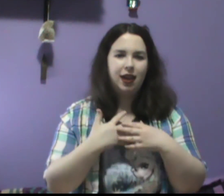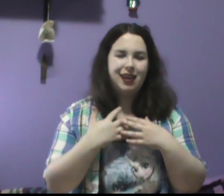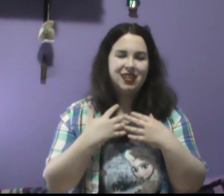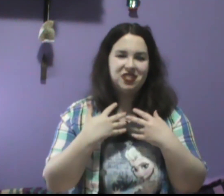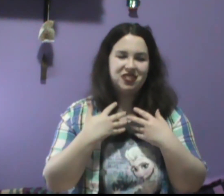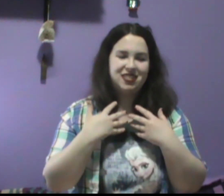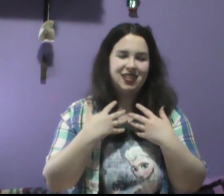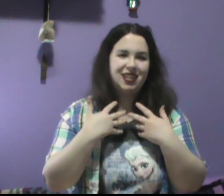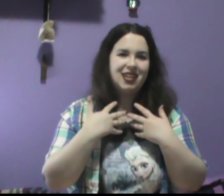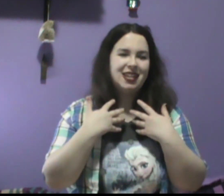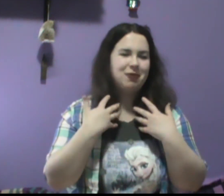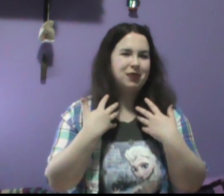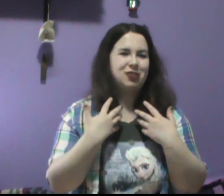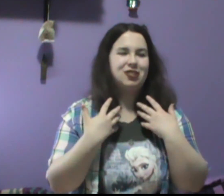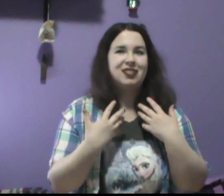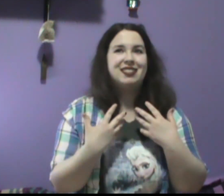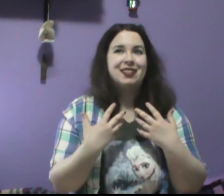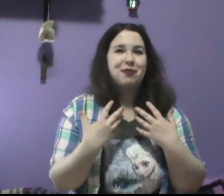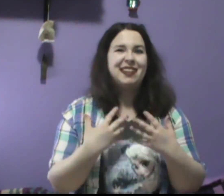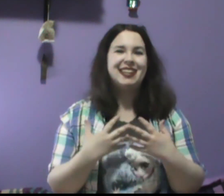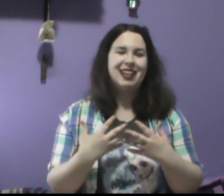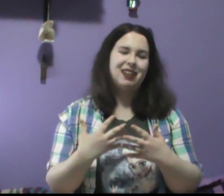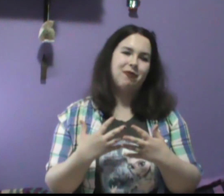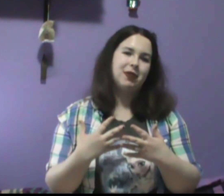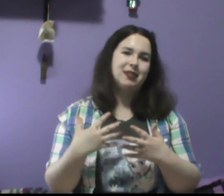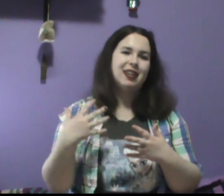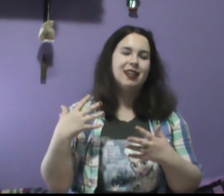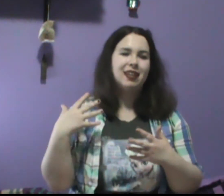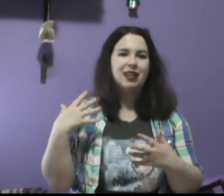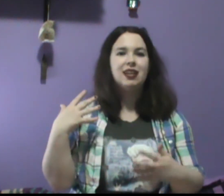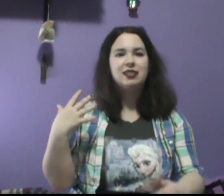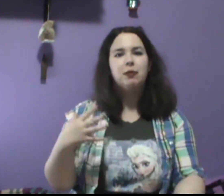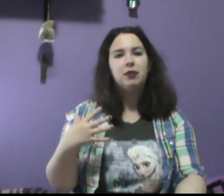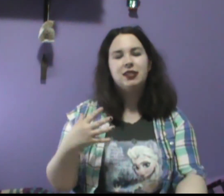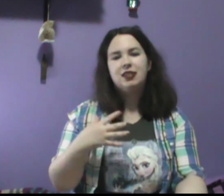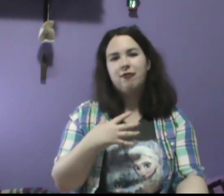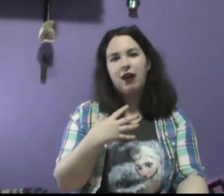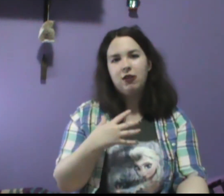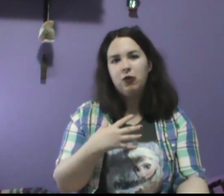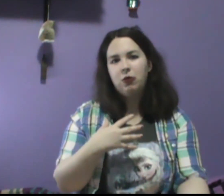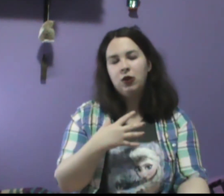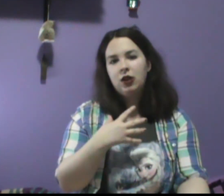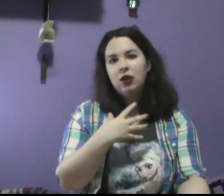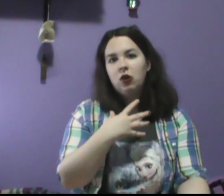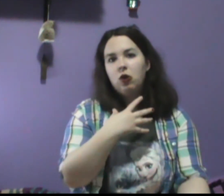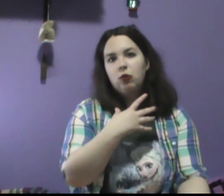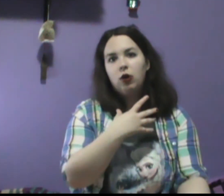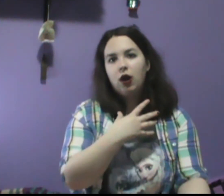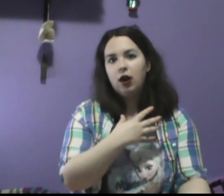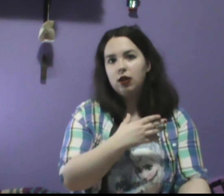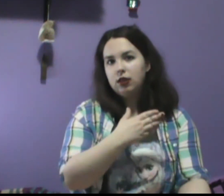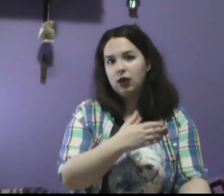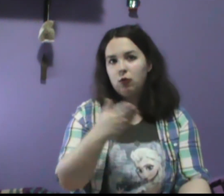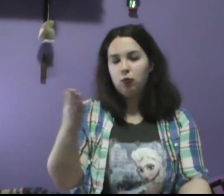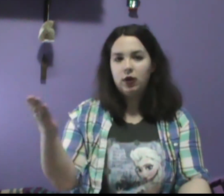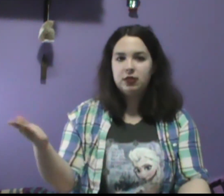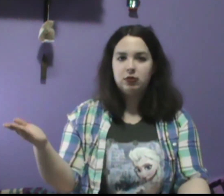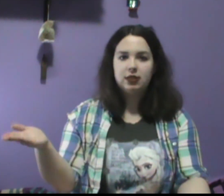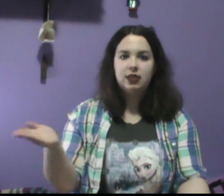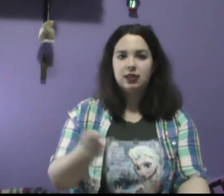and just, it was really kind of confusing at some points to follow, uh, like, what sort of scenes